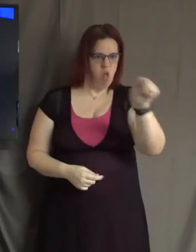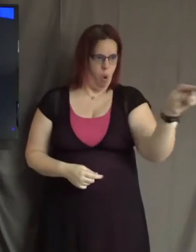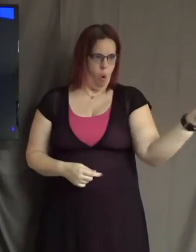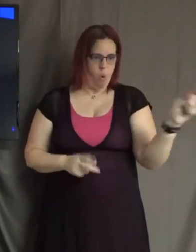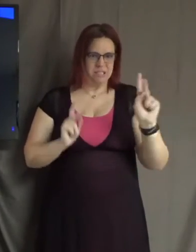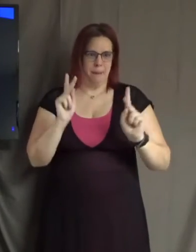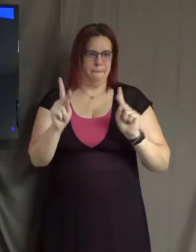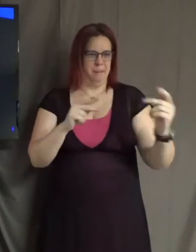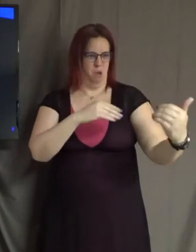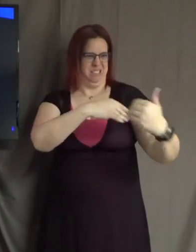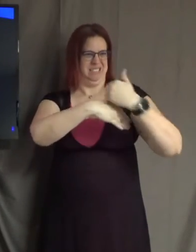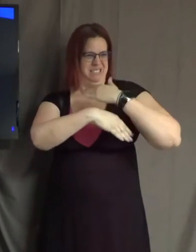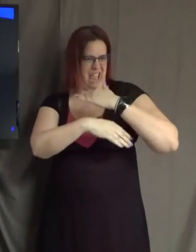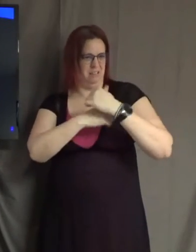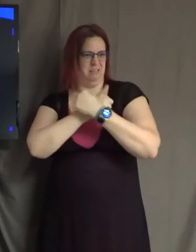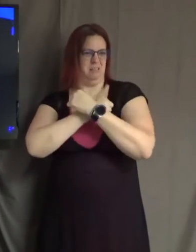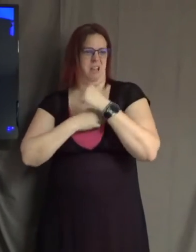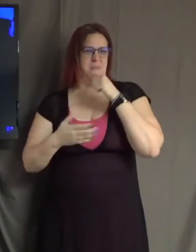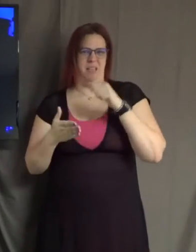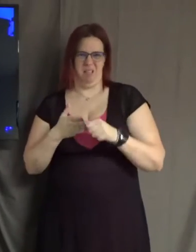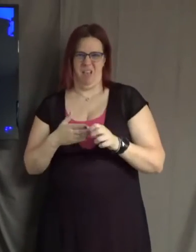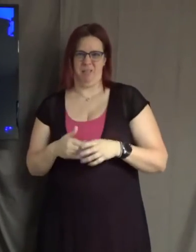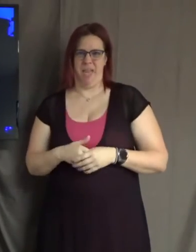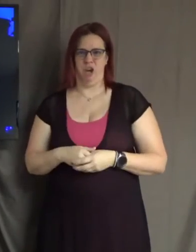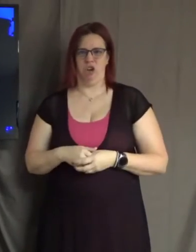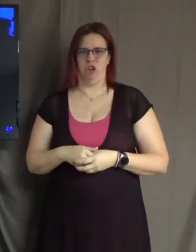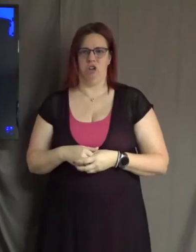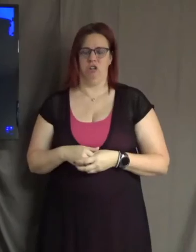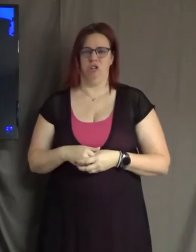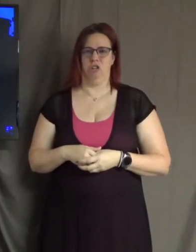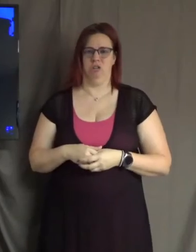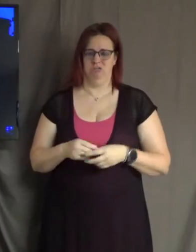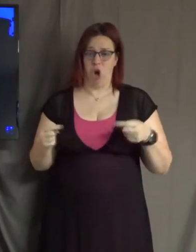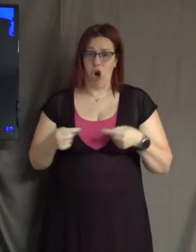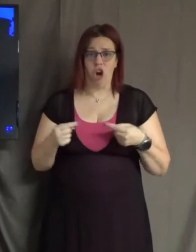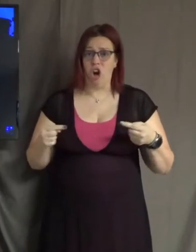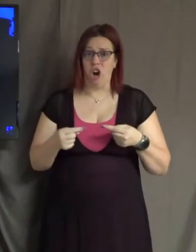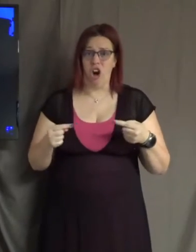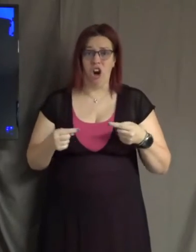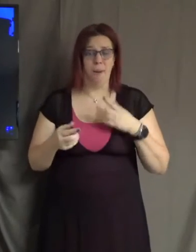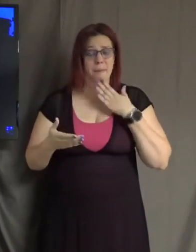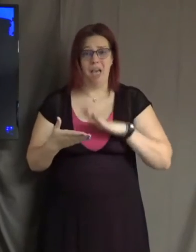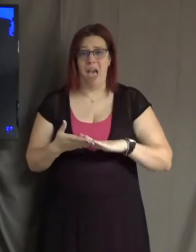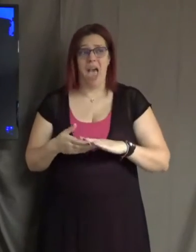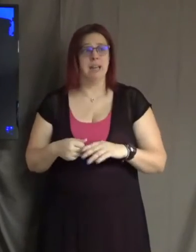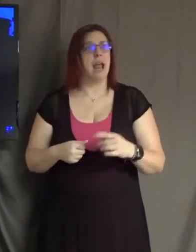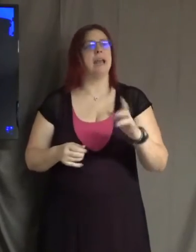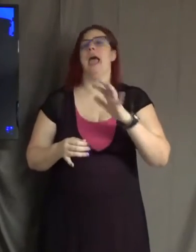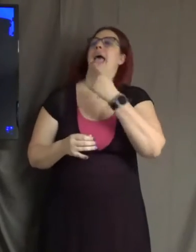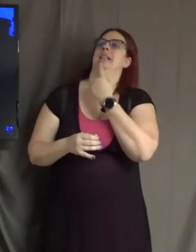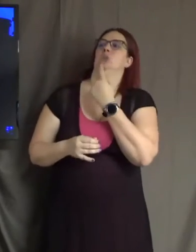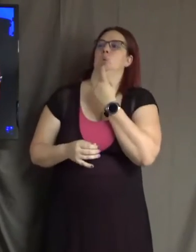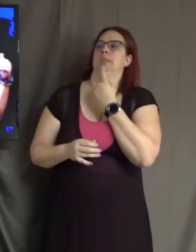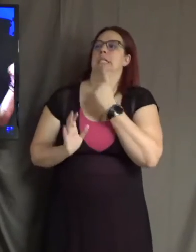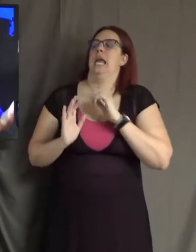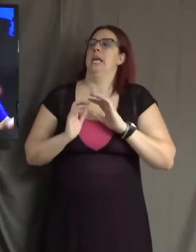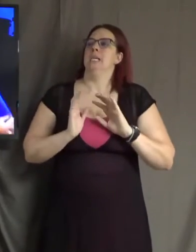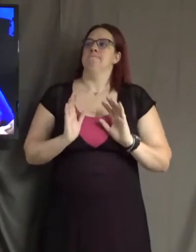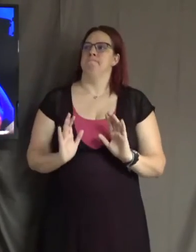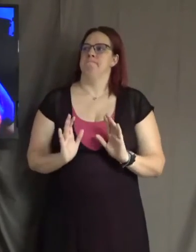like that? And it hurt badly. And I had to say, okay, I'm not going to make those gossipers